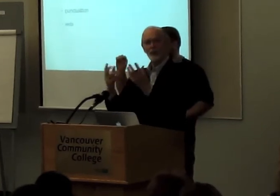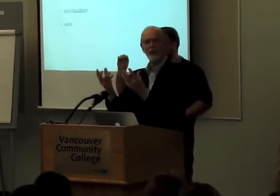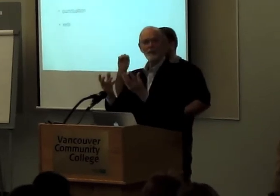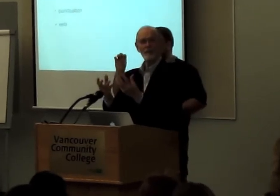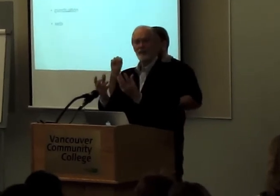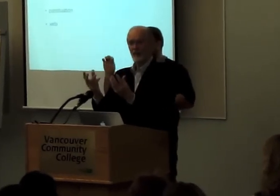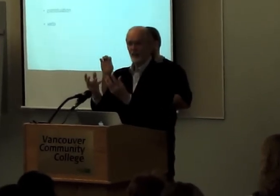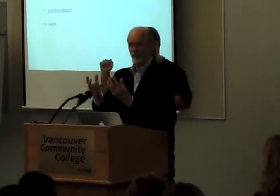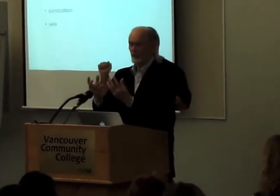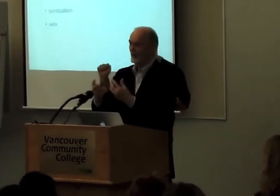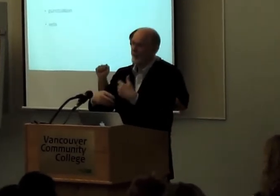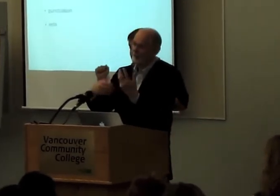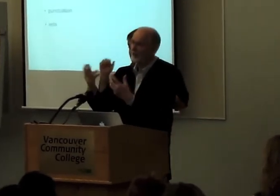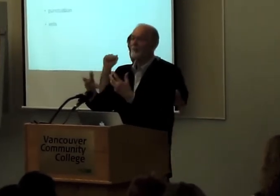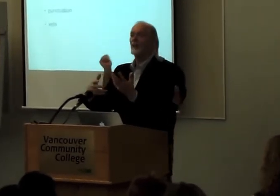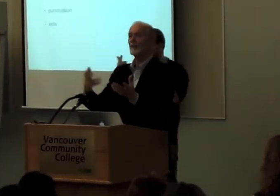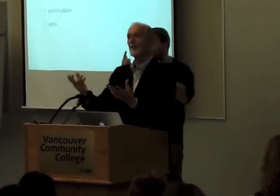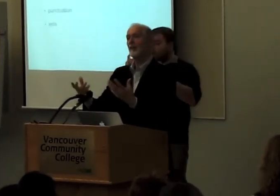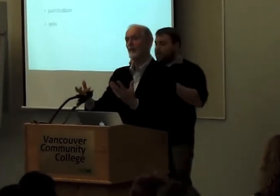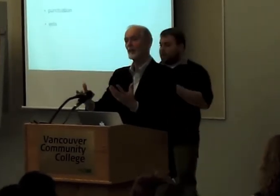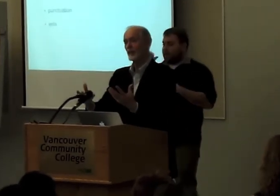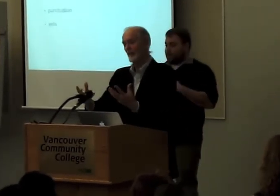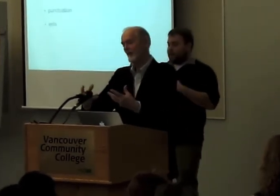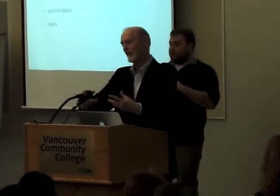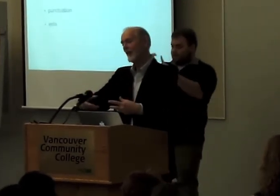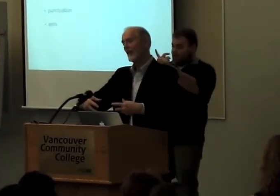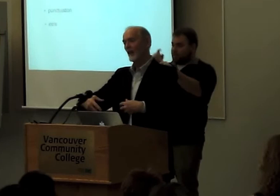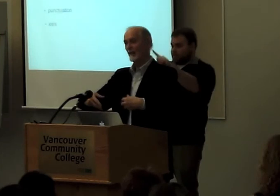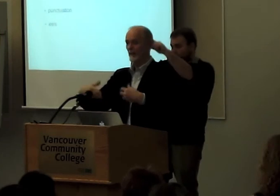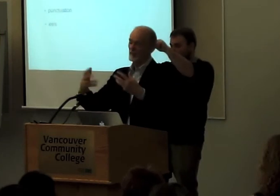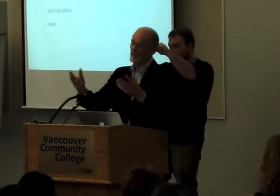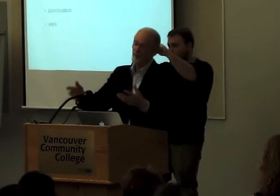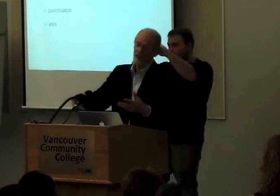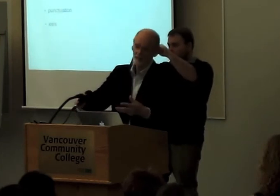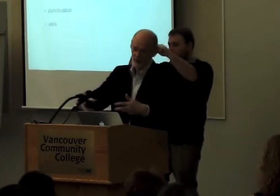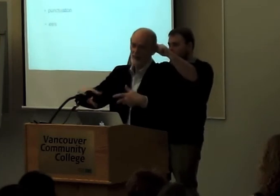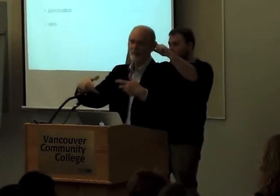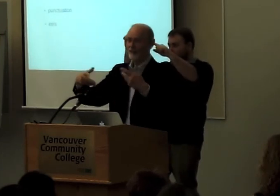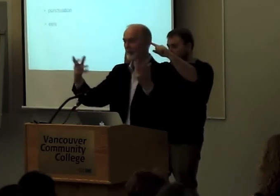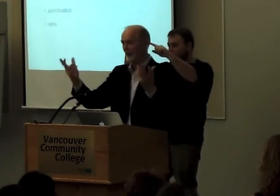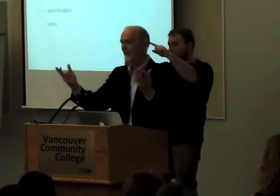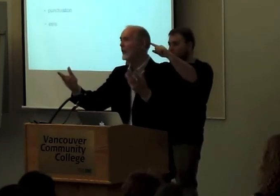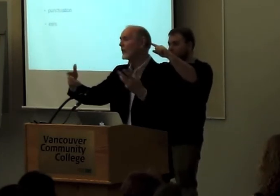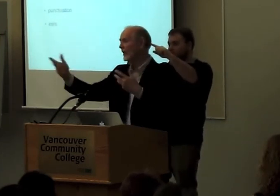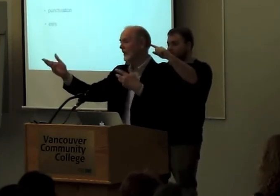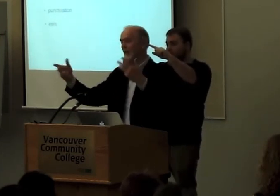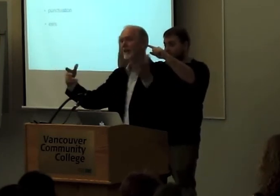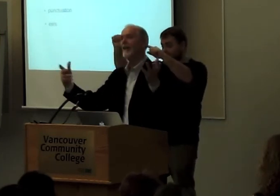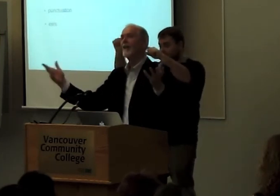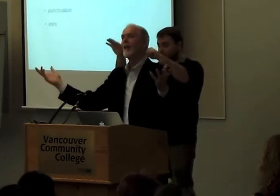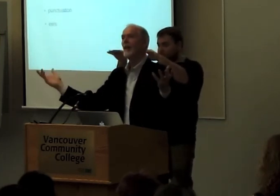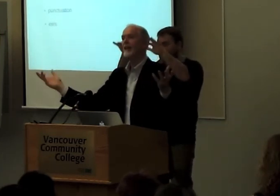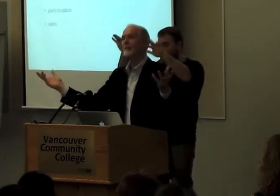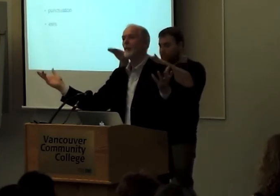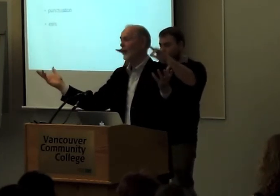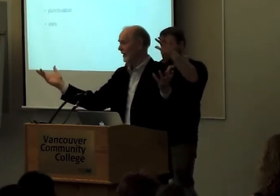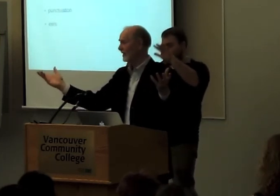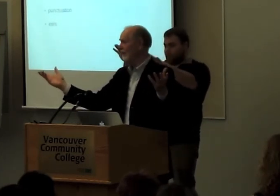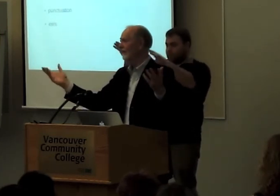they were all coming from the Sargasso Sea. They get up to something in the Sargasso Sea, and the typical life cycle is that they float on the